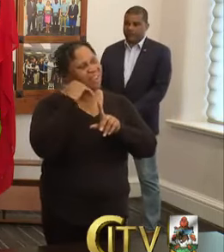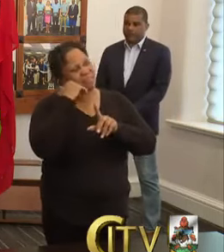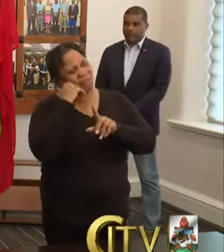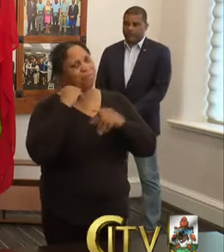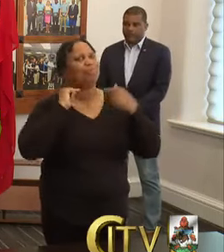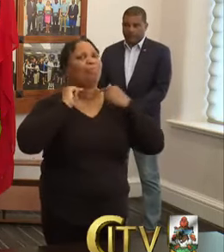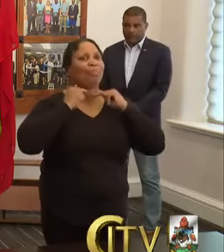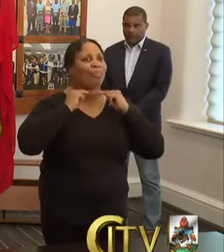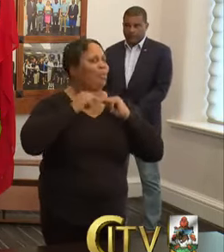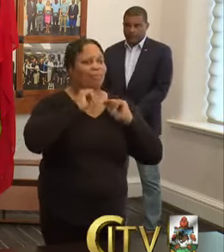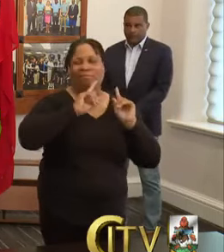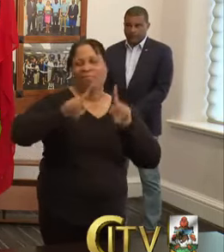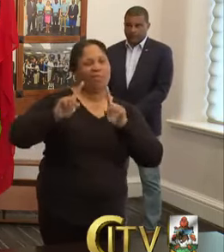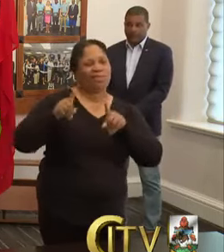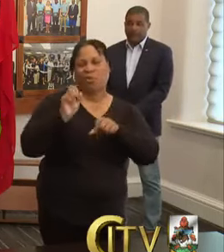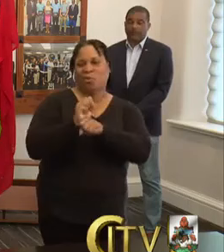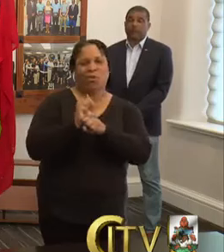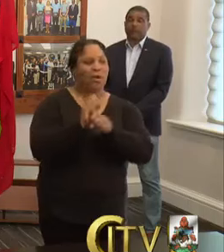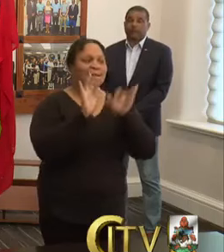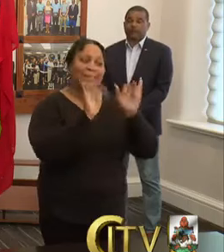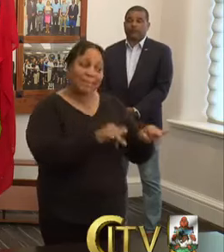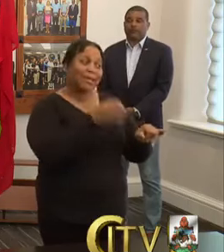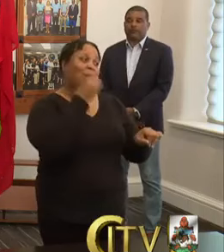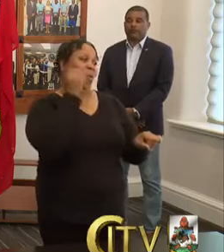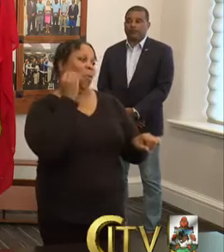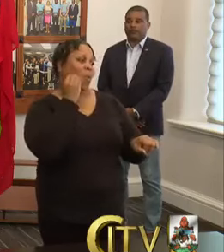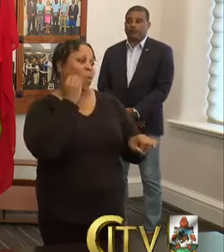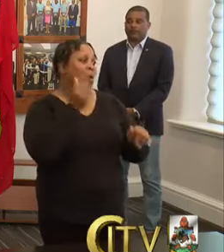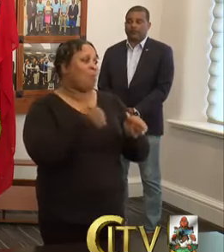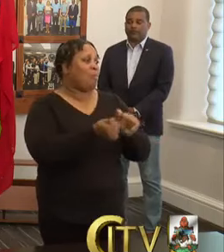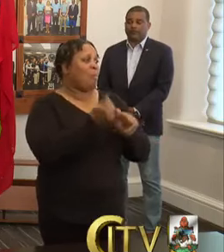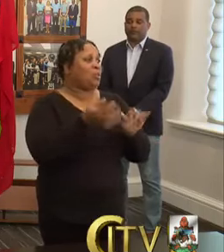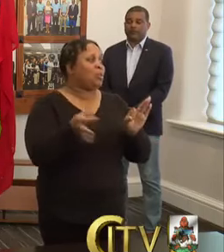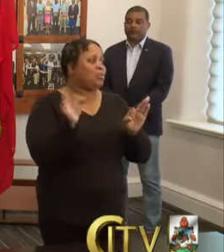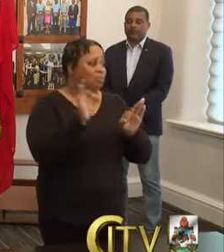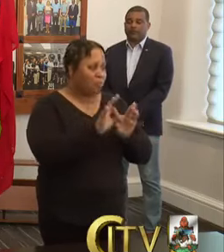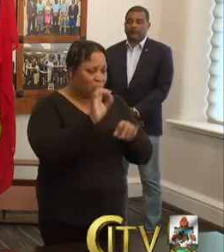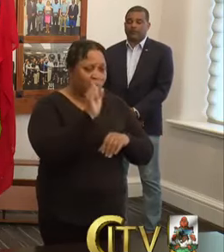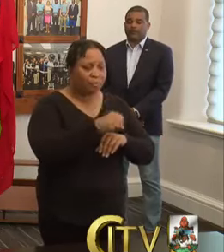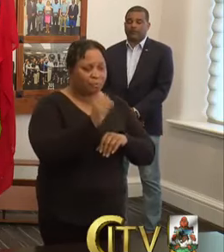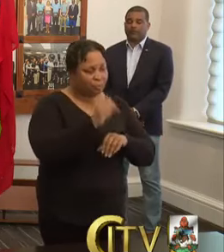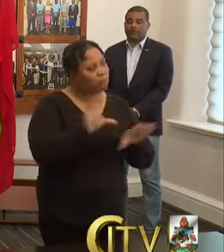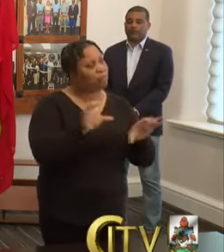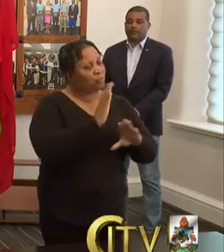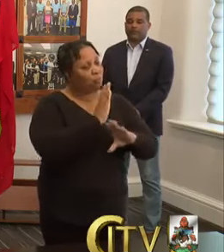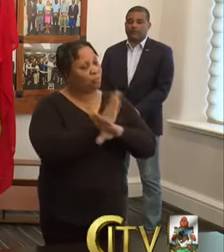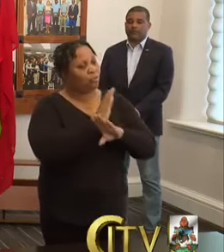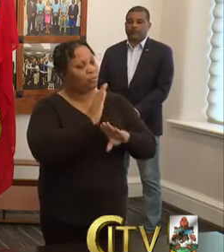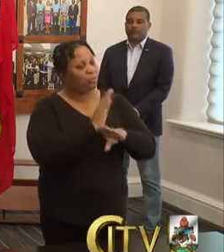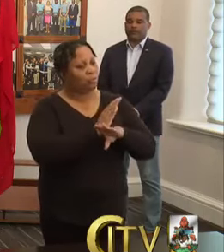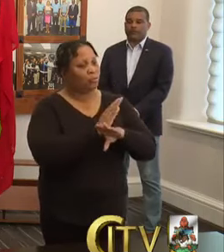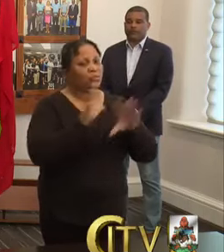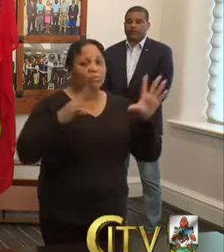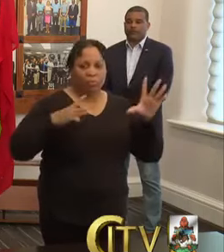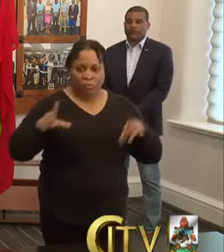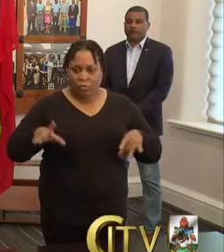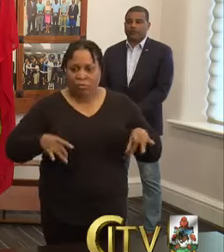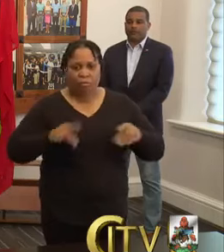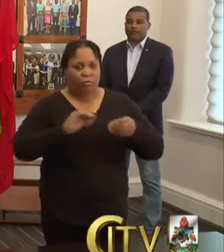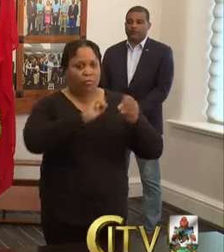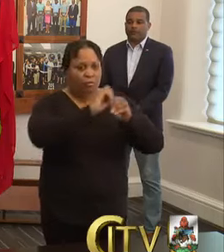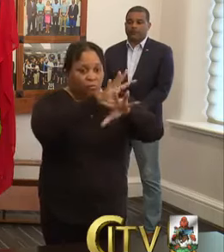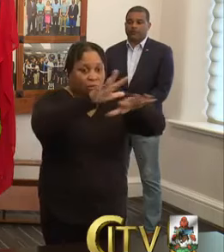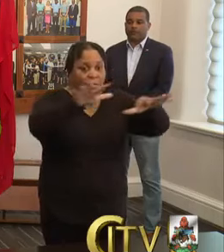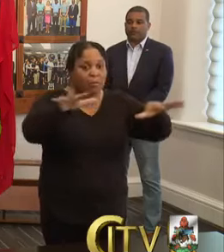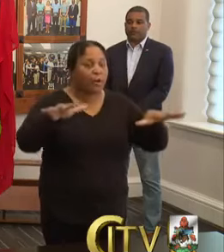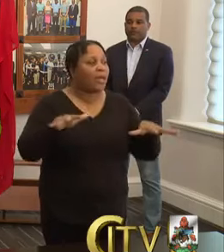to work, just stay at home. These are the most important things to do that will stop and mitigate any community spread. But the